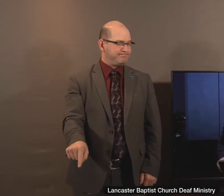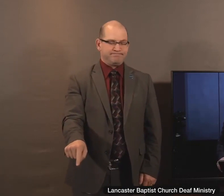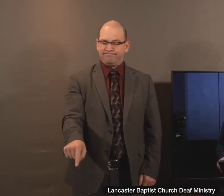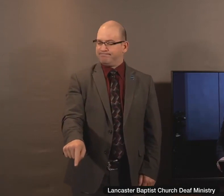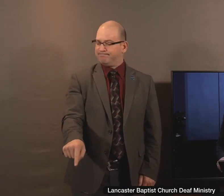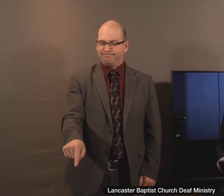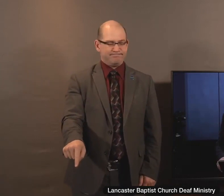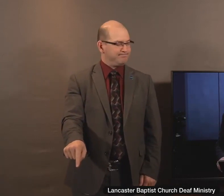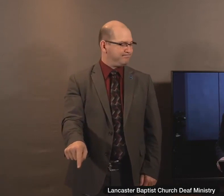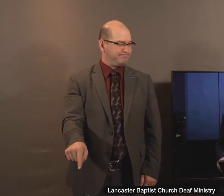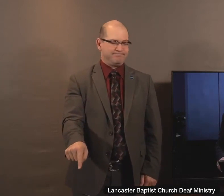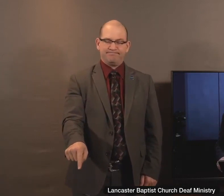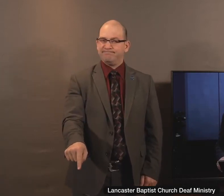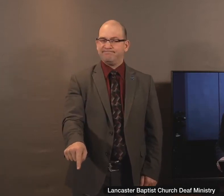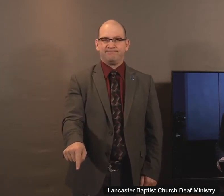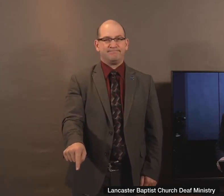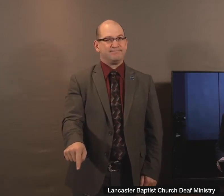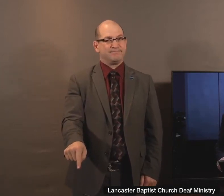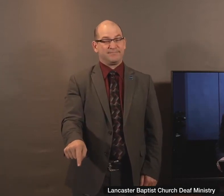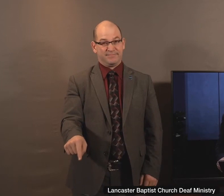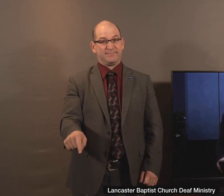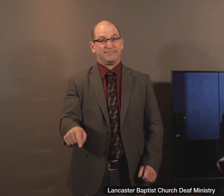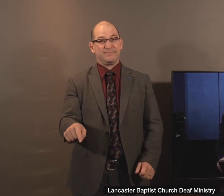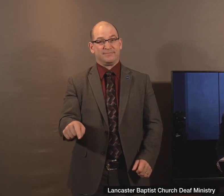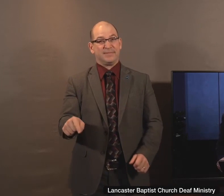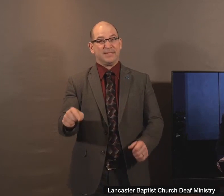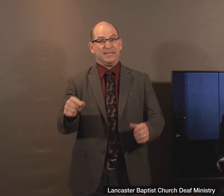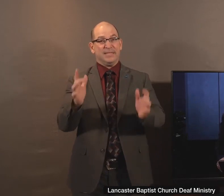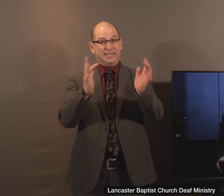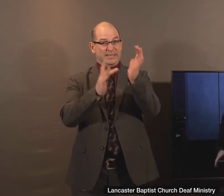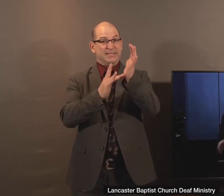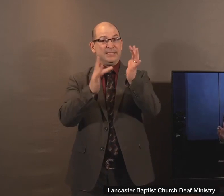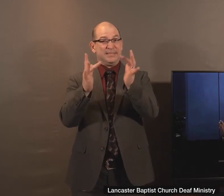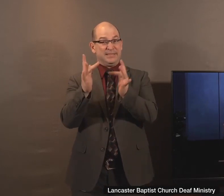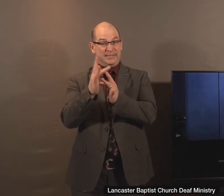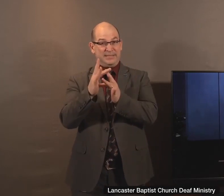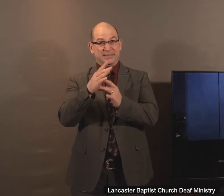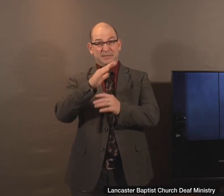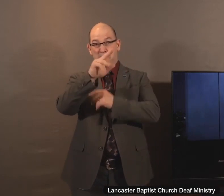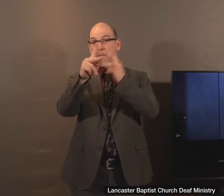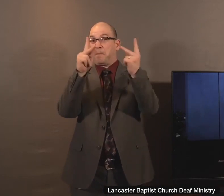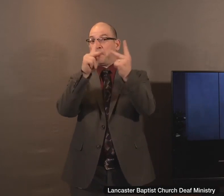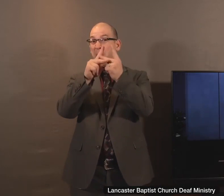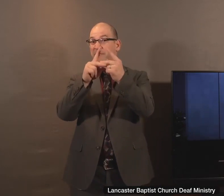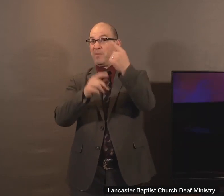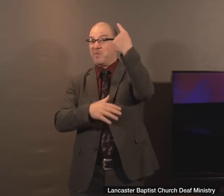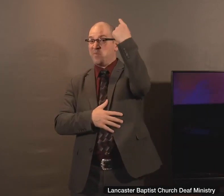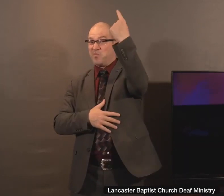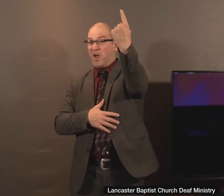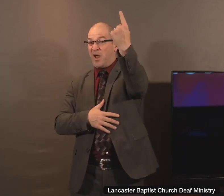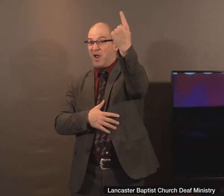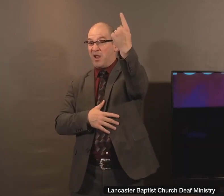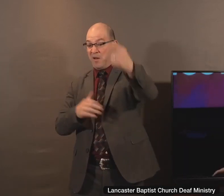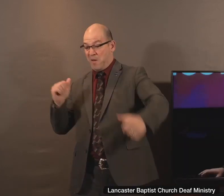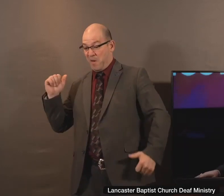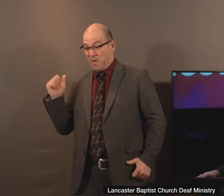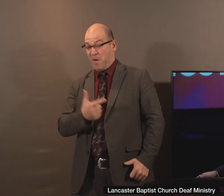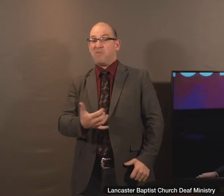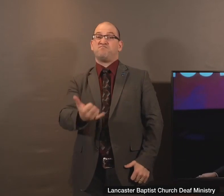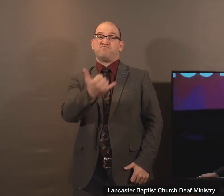Well, we all know that the ground is level at the cross. And we see here today that Jesus loved the Pharisee, he loved